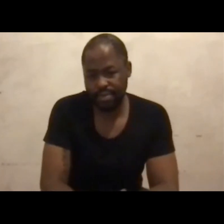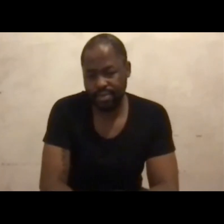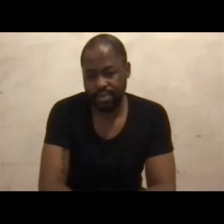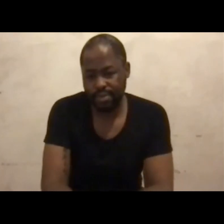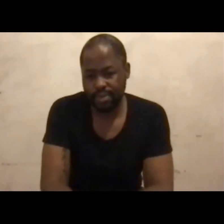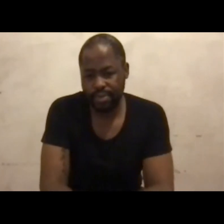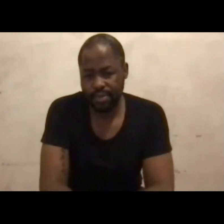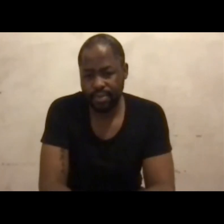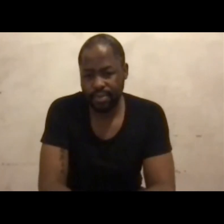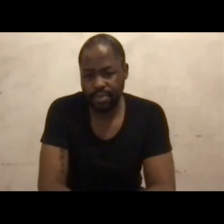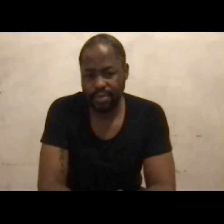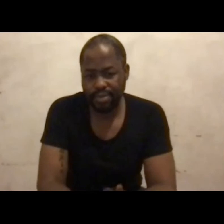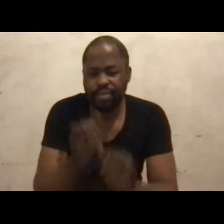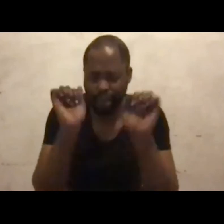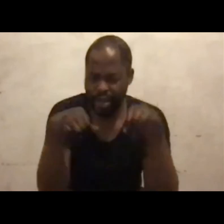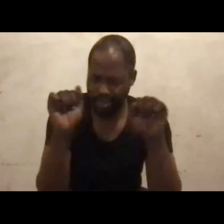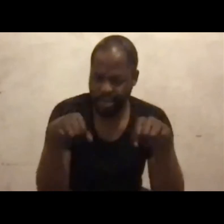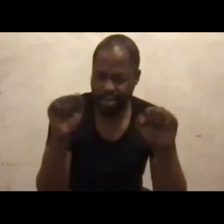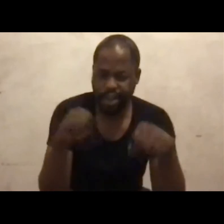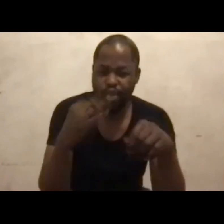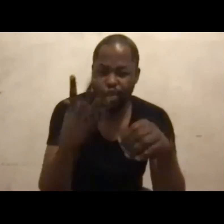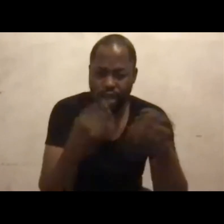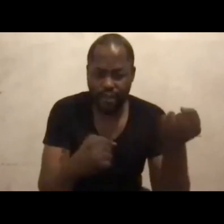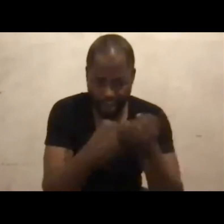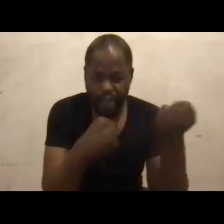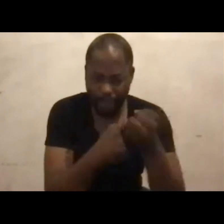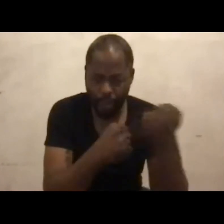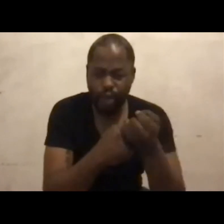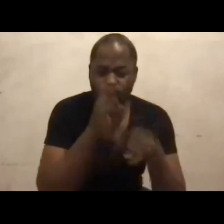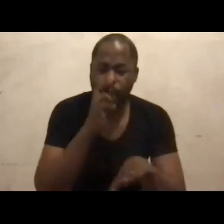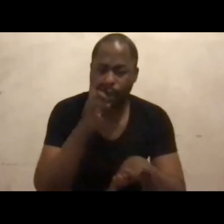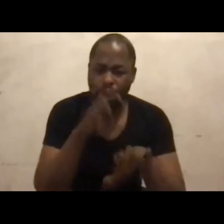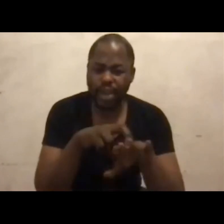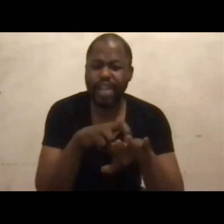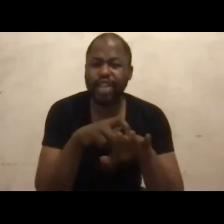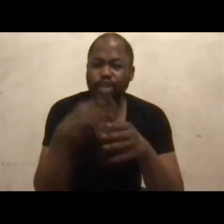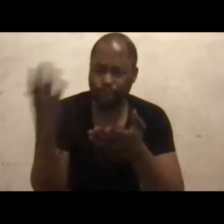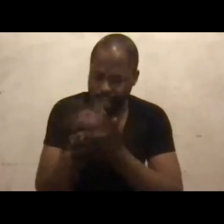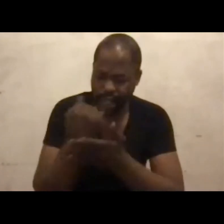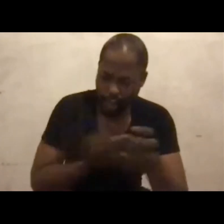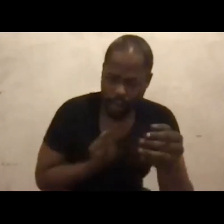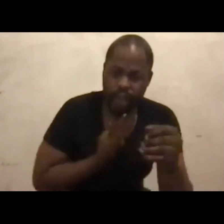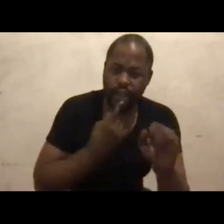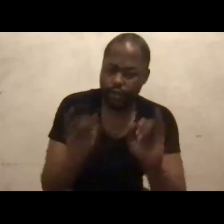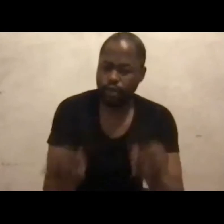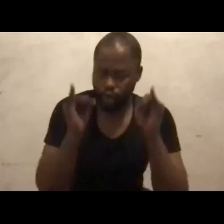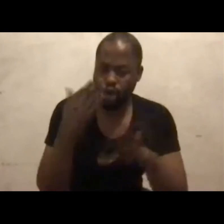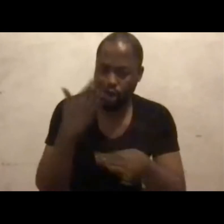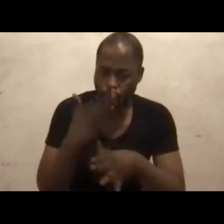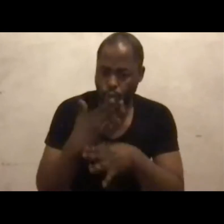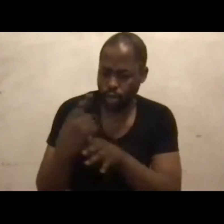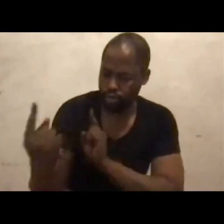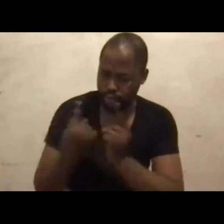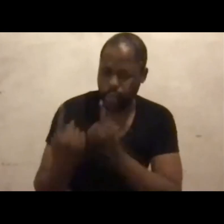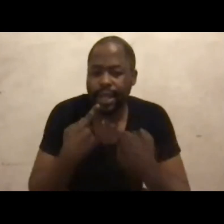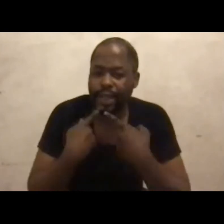Yes, you've got a support in the room saying we need to take ourselves seriously and work together in our seriousness in